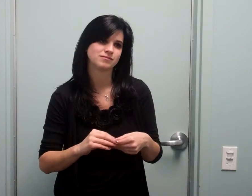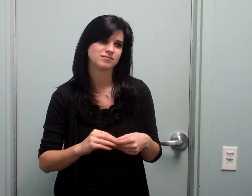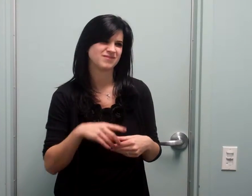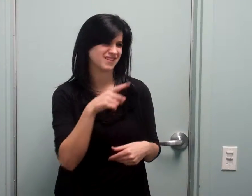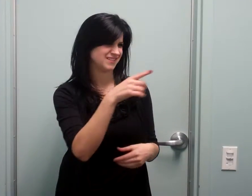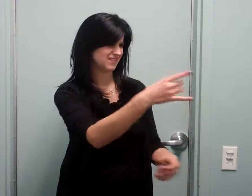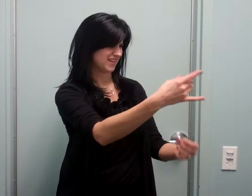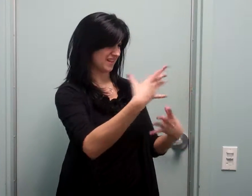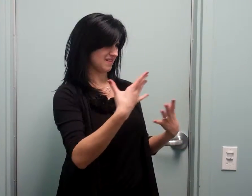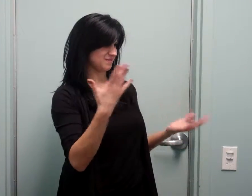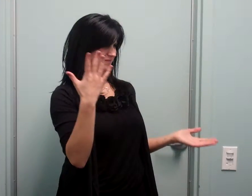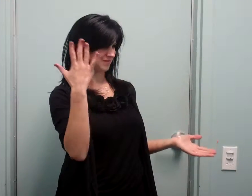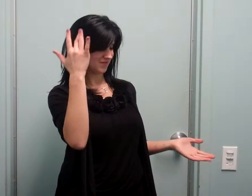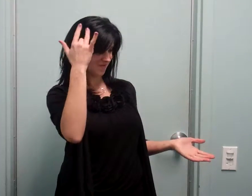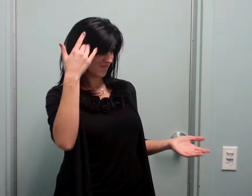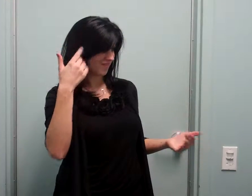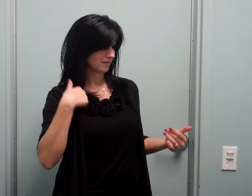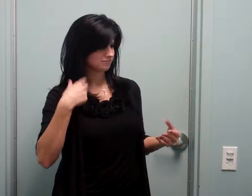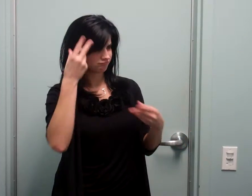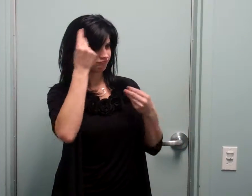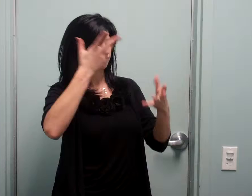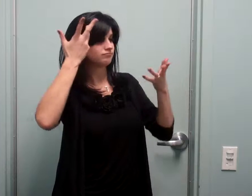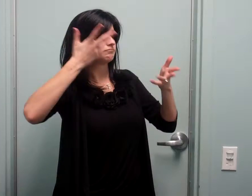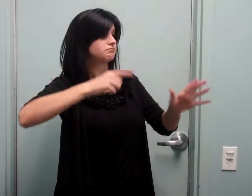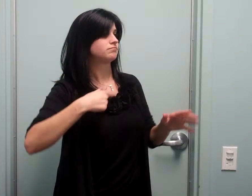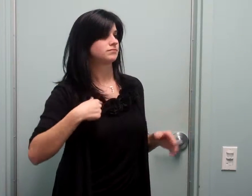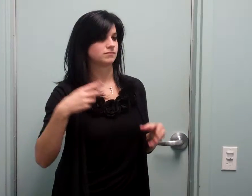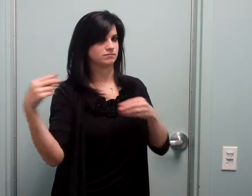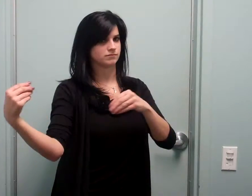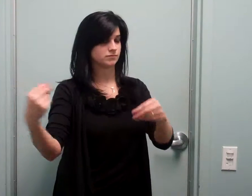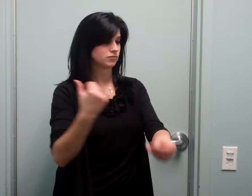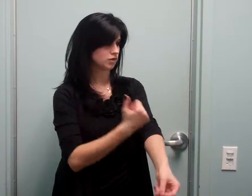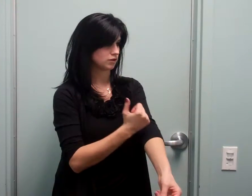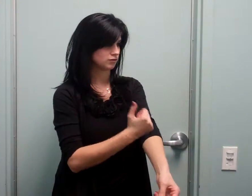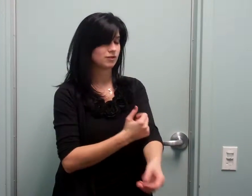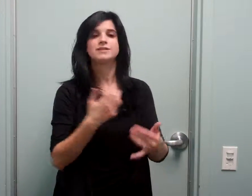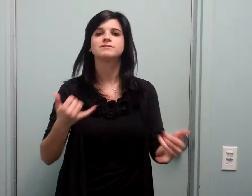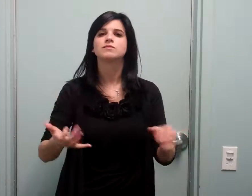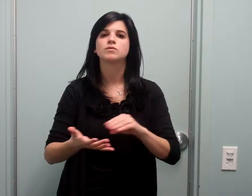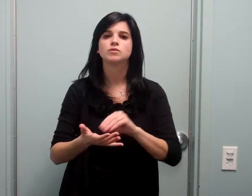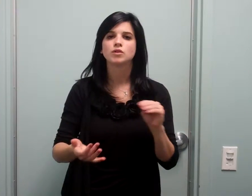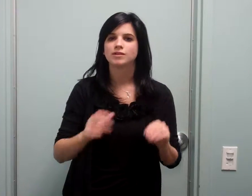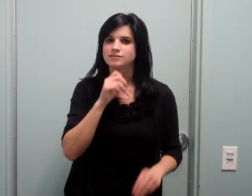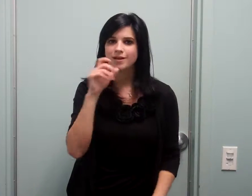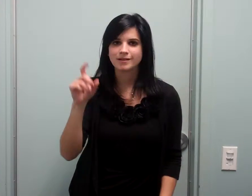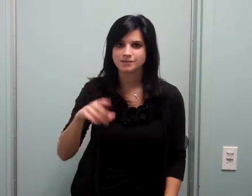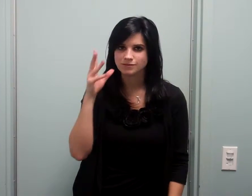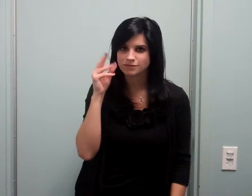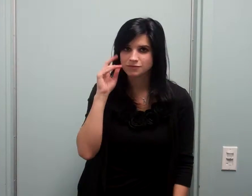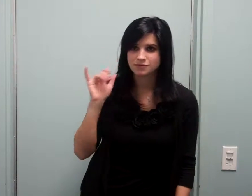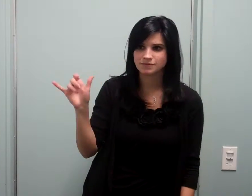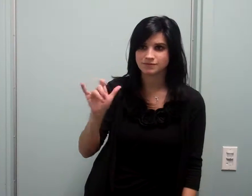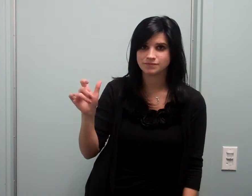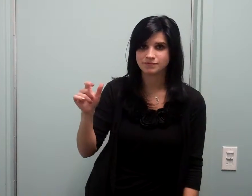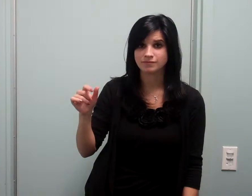drugs, no, hold your desk, so hopefully you won't even go through that, I was raised in the projects, roaches and rap,